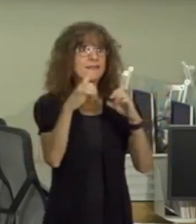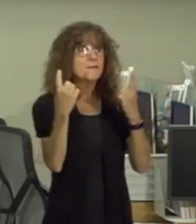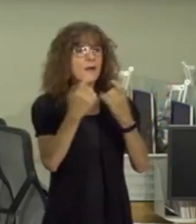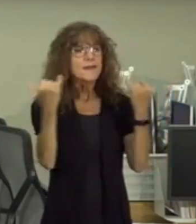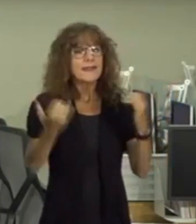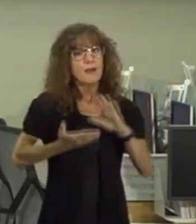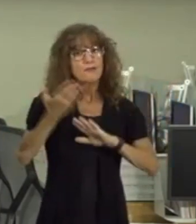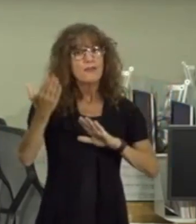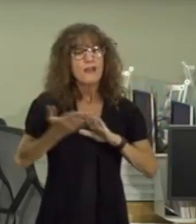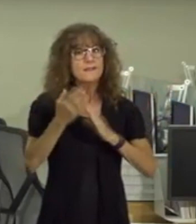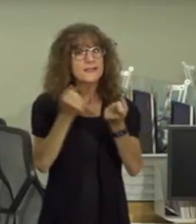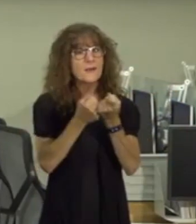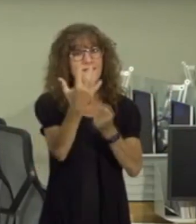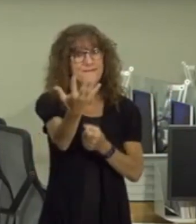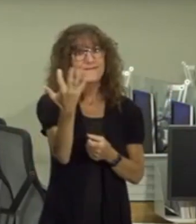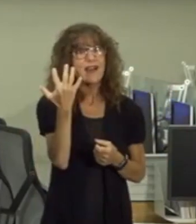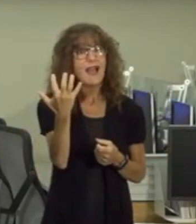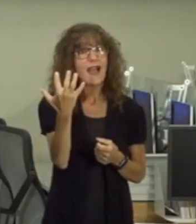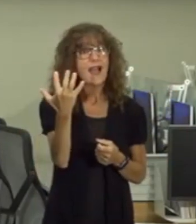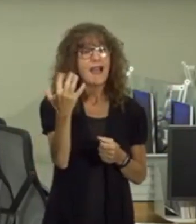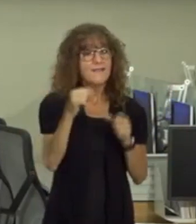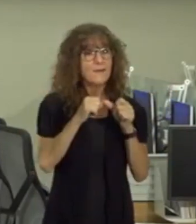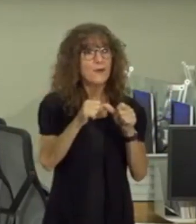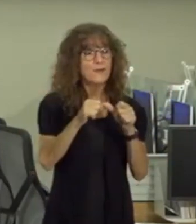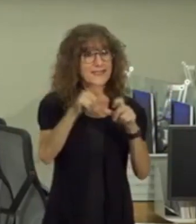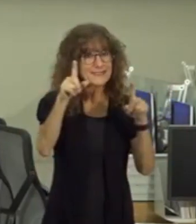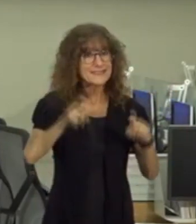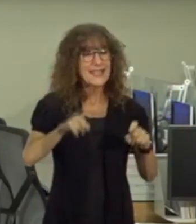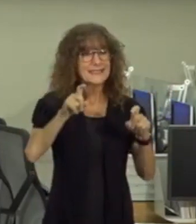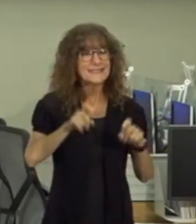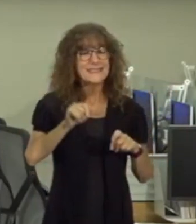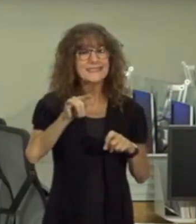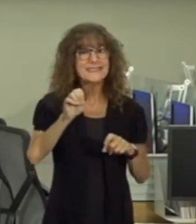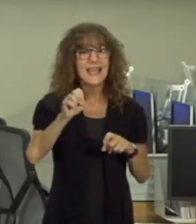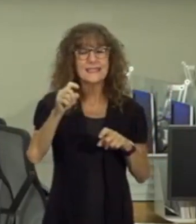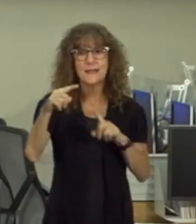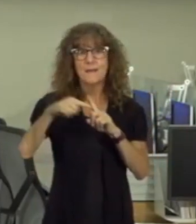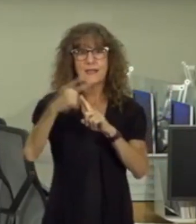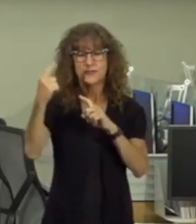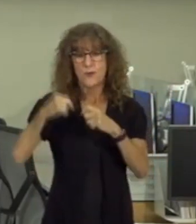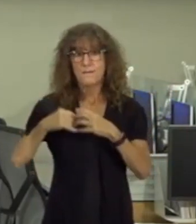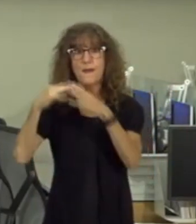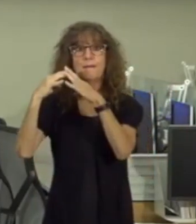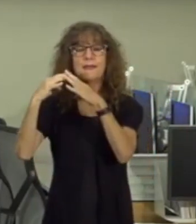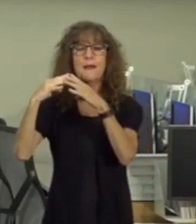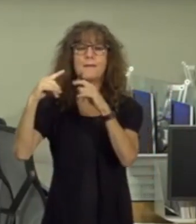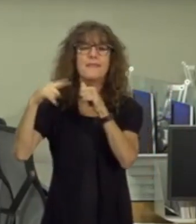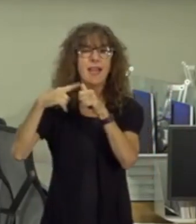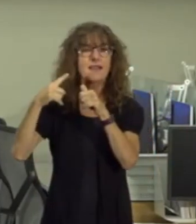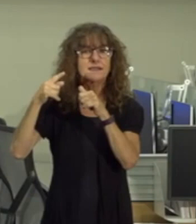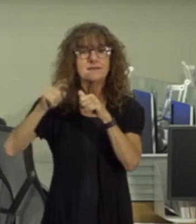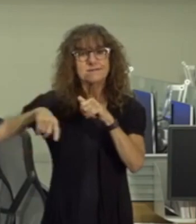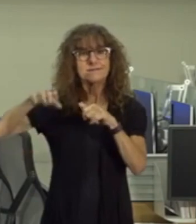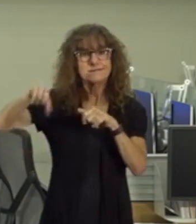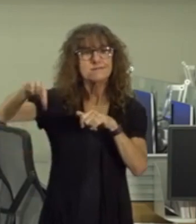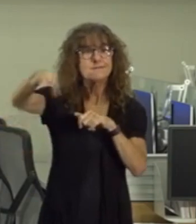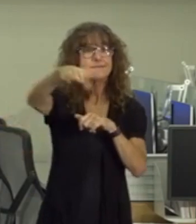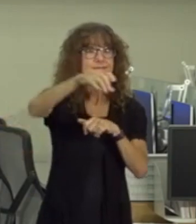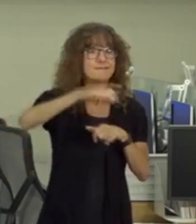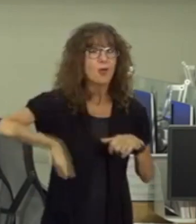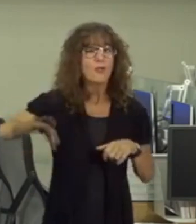now operates and supports five permanent testing sites as well as a pop-up testing site each week at different locations countywide